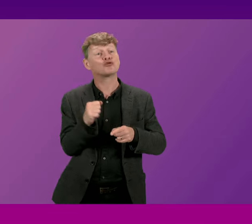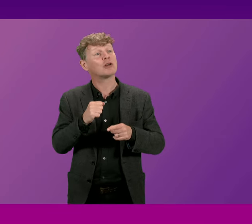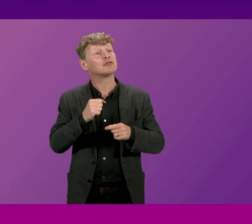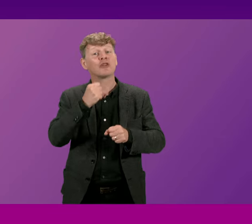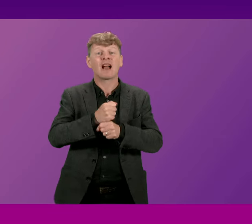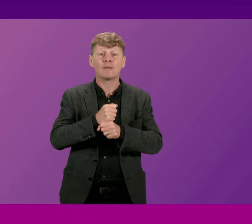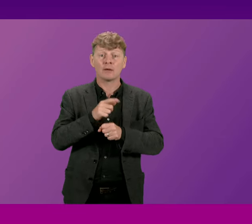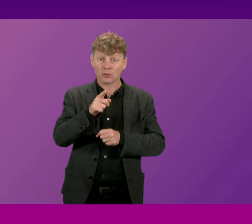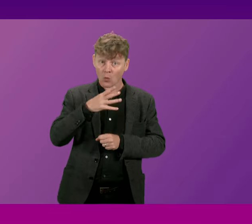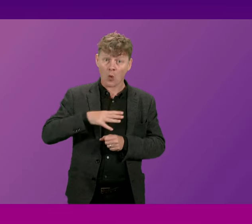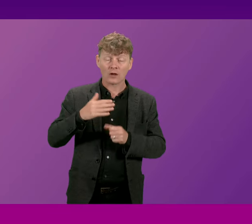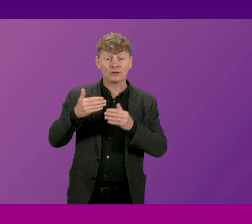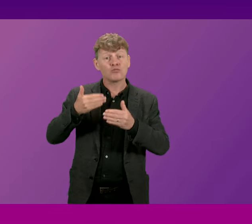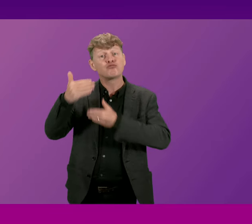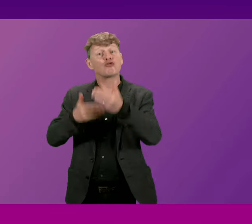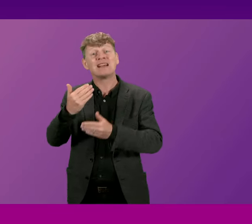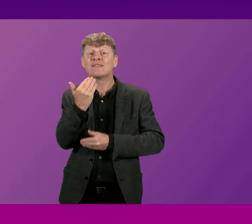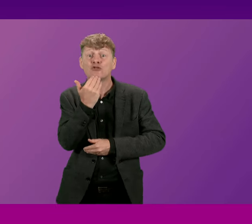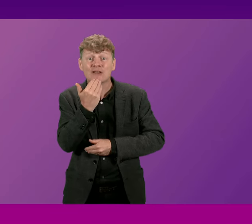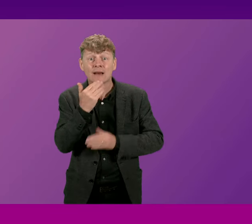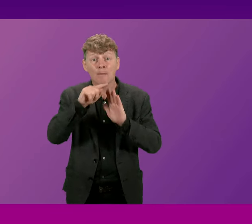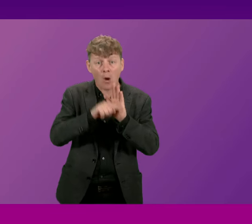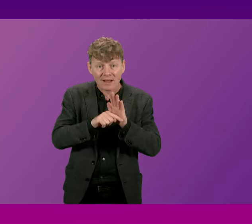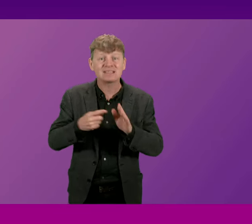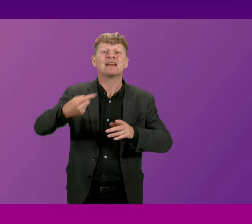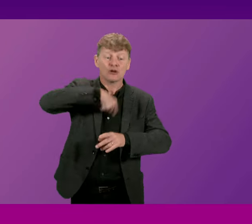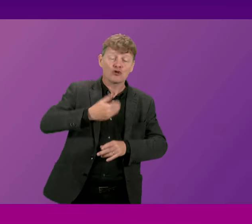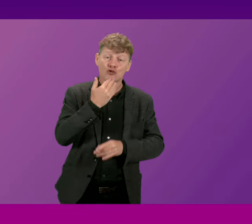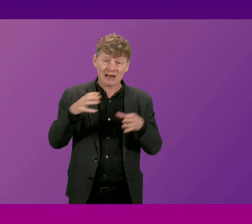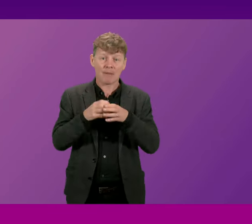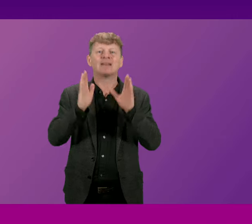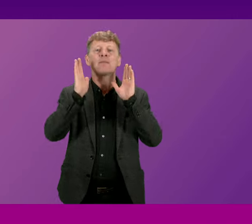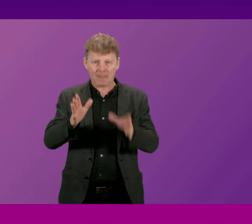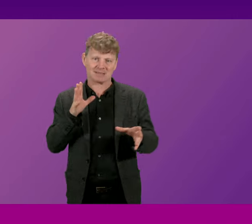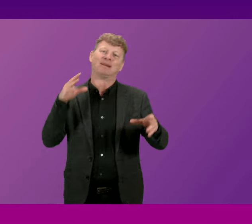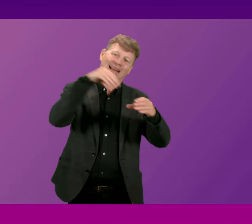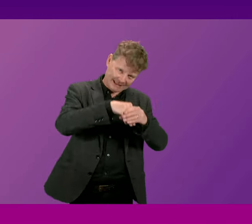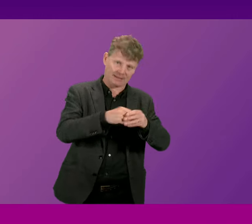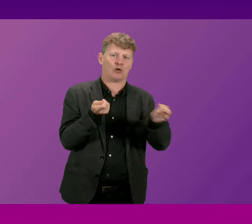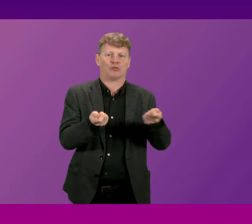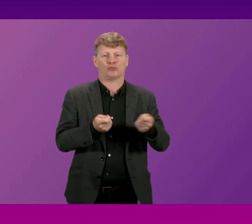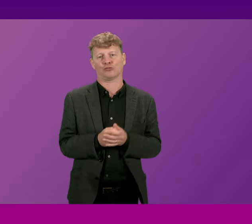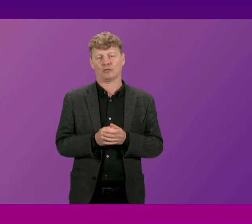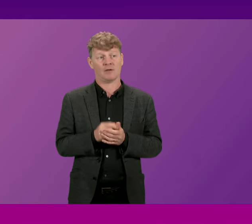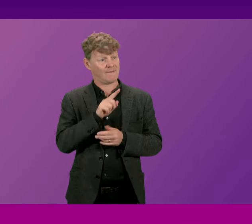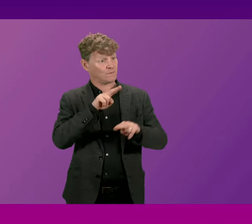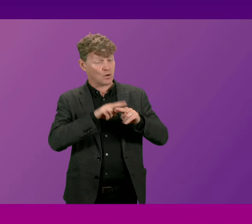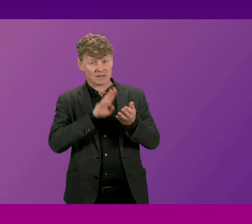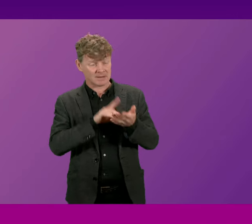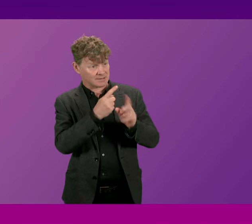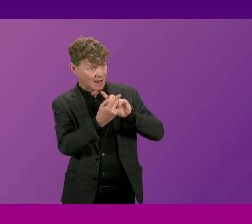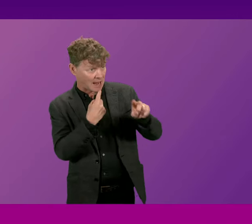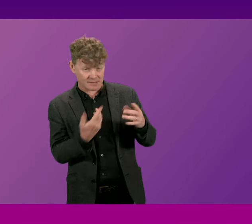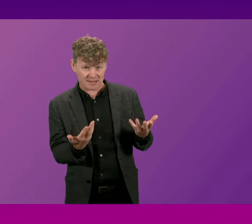policies you need to vote to have greens in the room what does the first minister have to say to